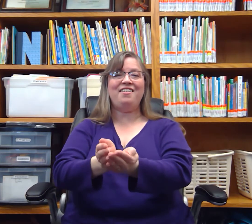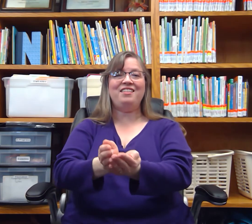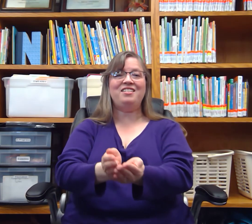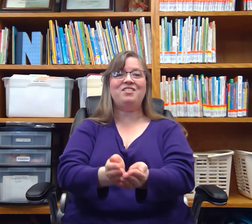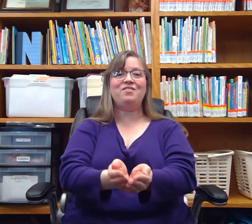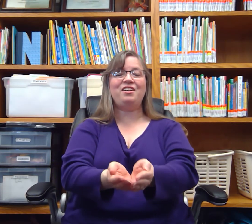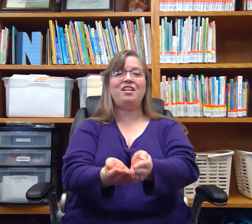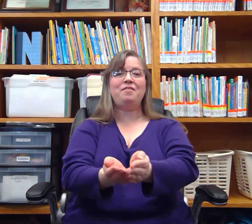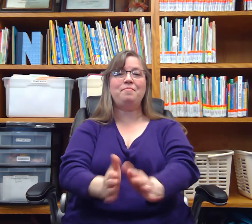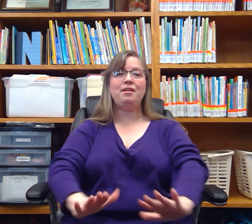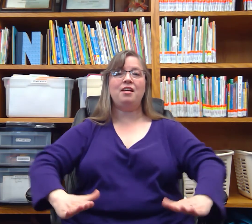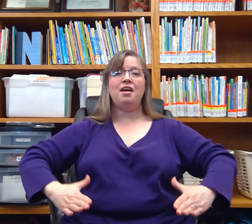the stream.